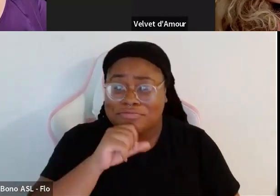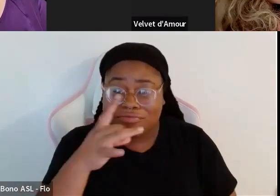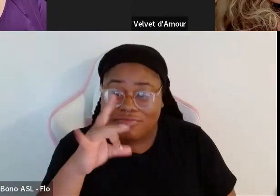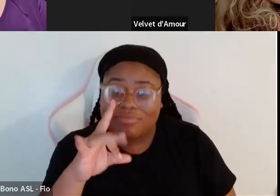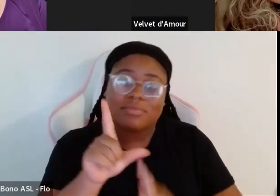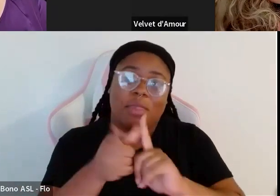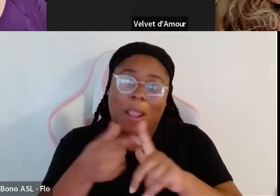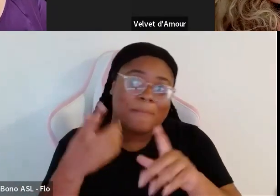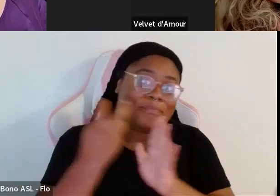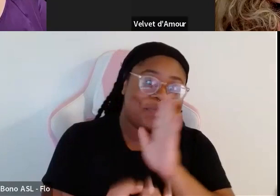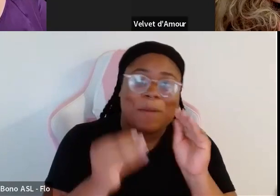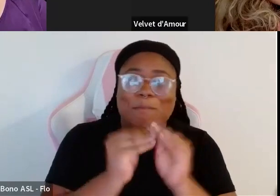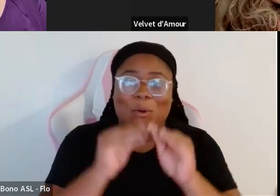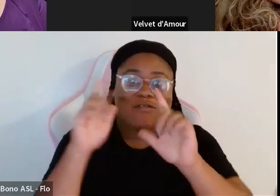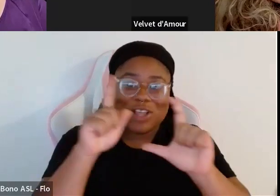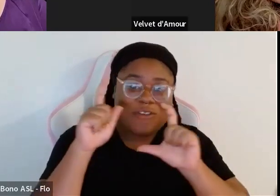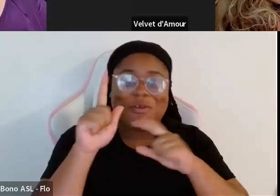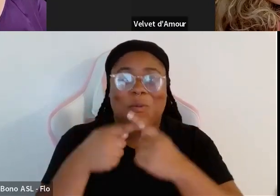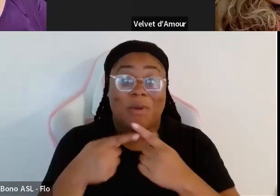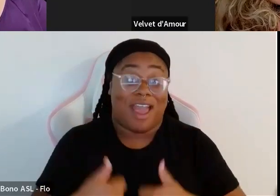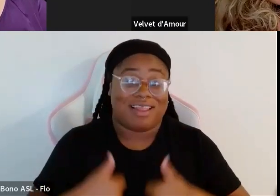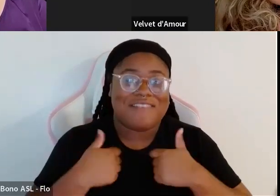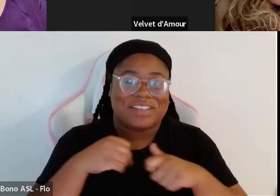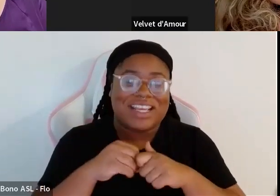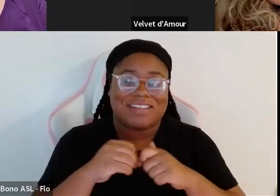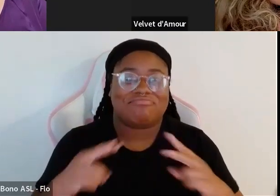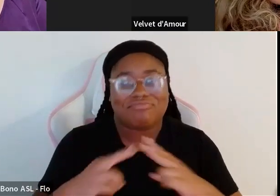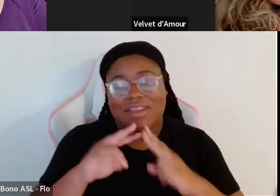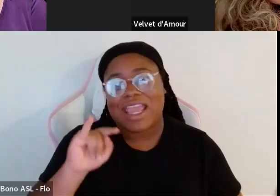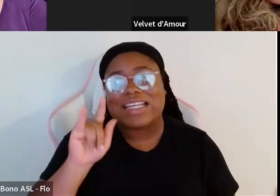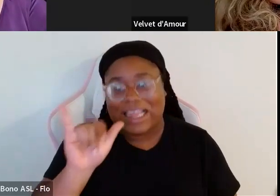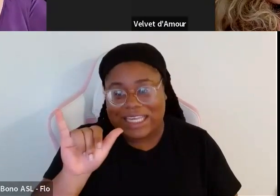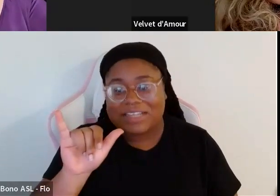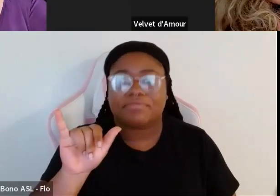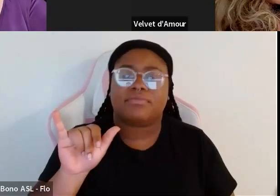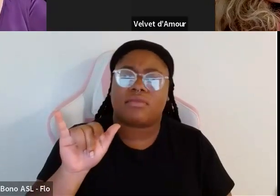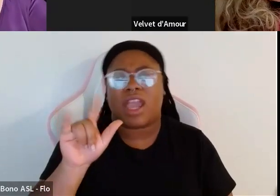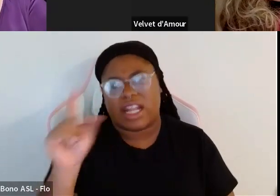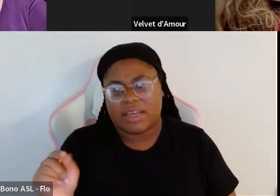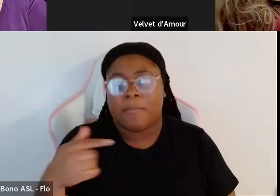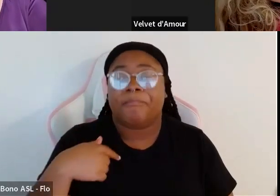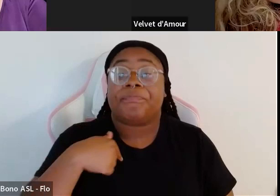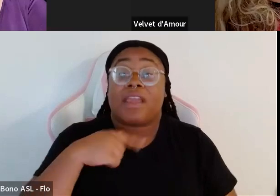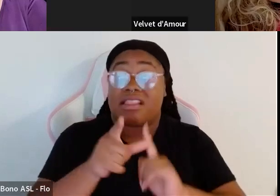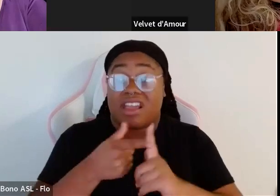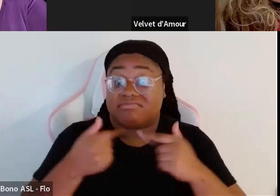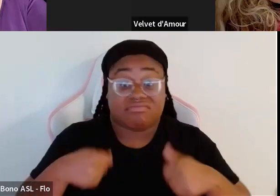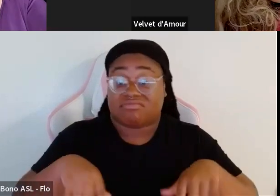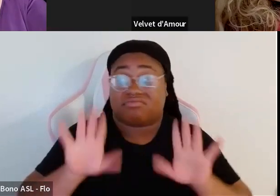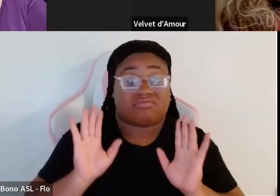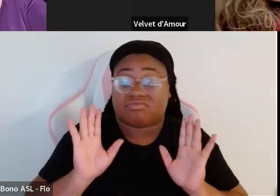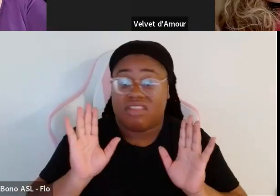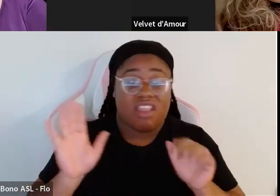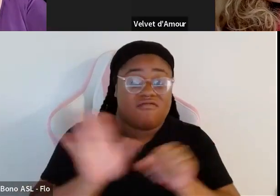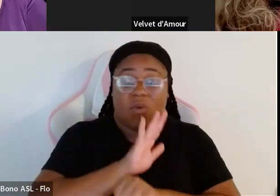more into photography when I lived in Italy and uh that then what happened is I gave up the whole modeling thing